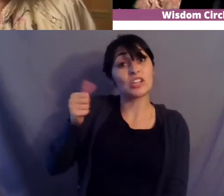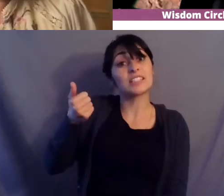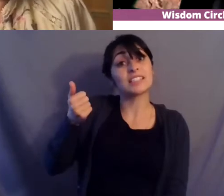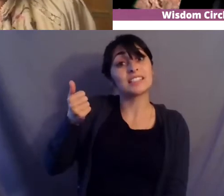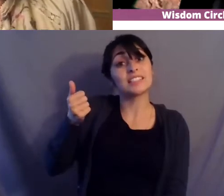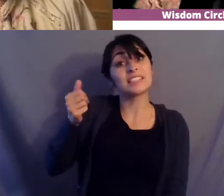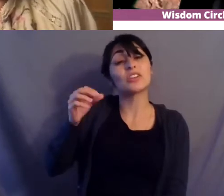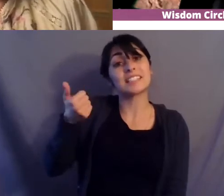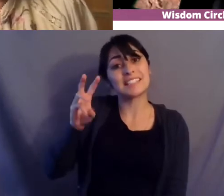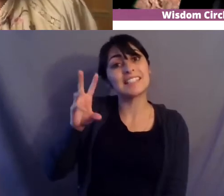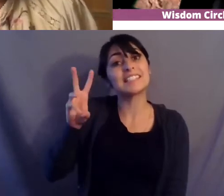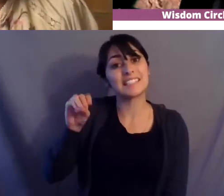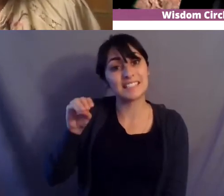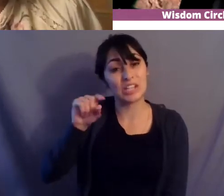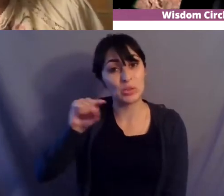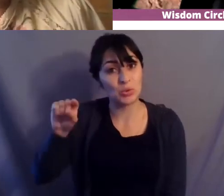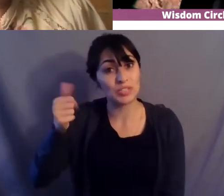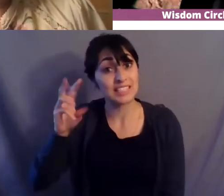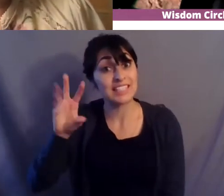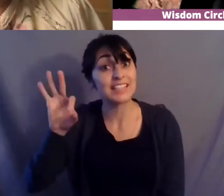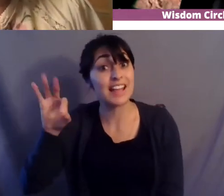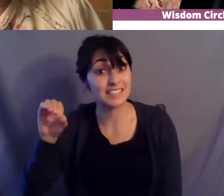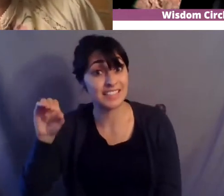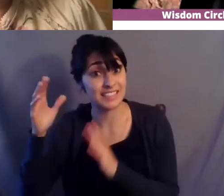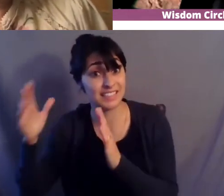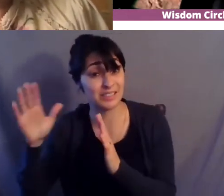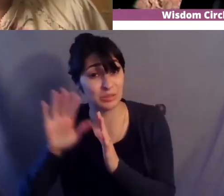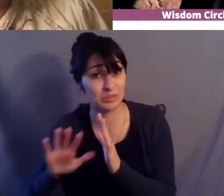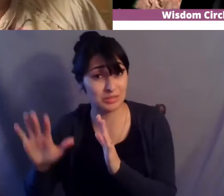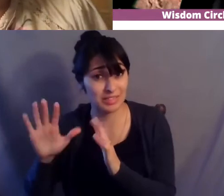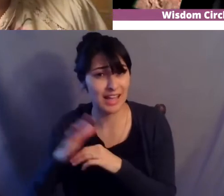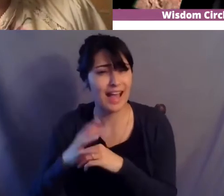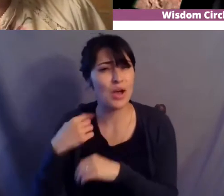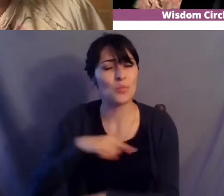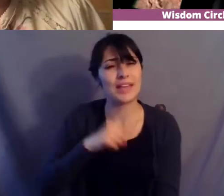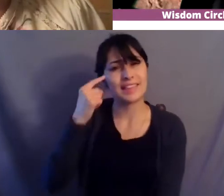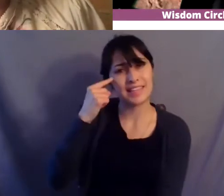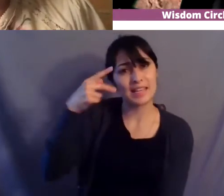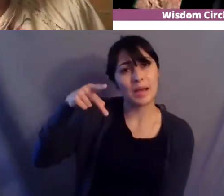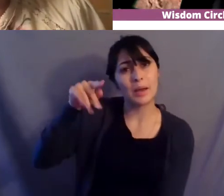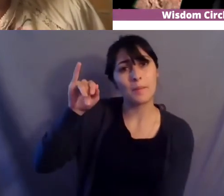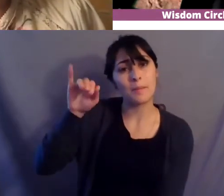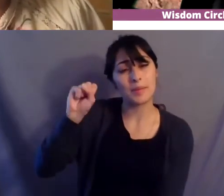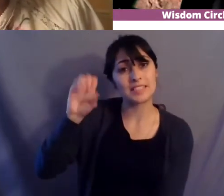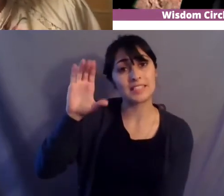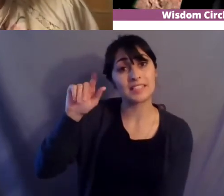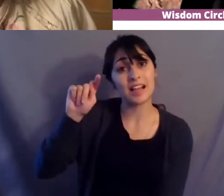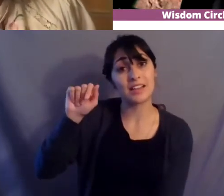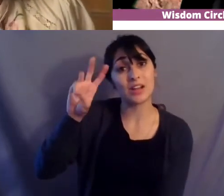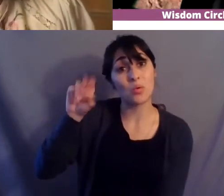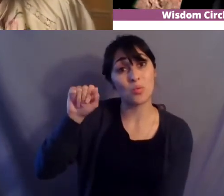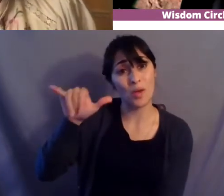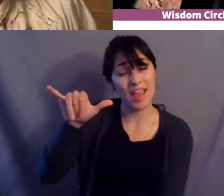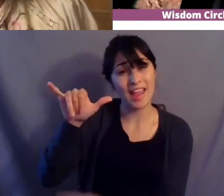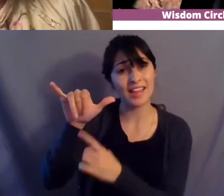1690s um we i think uh piscataway has probably we think it might be the